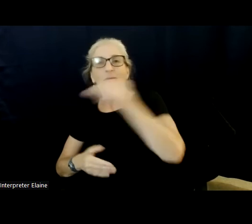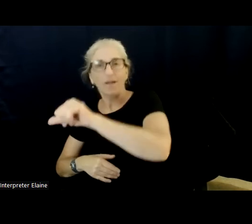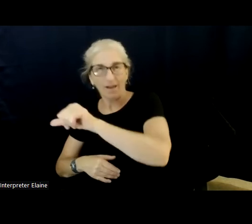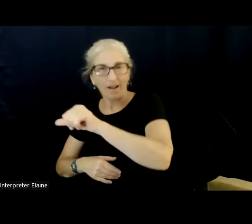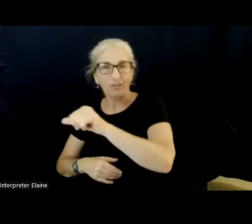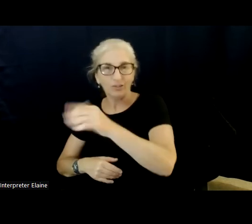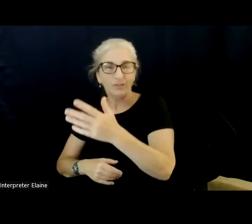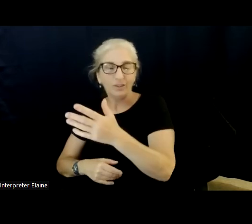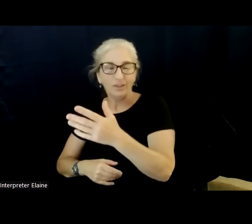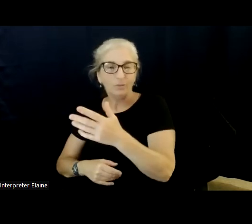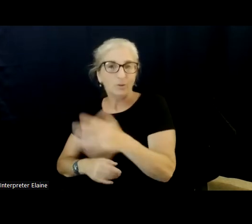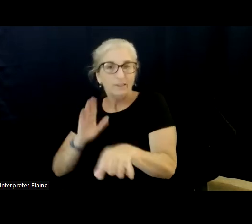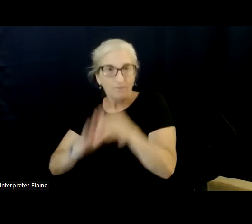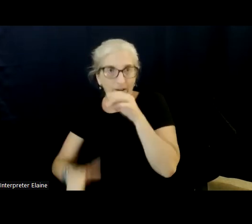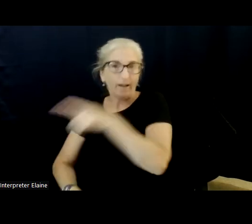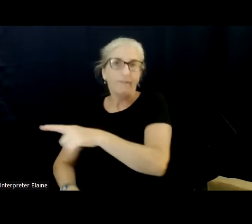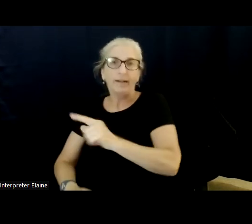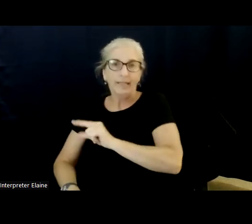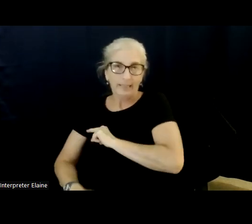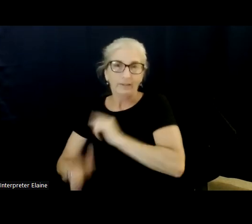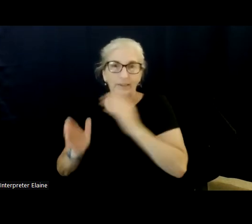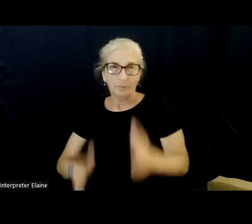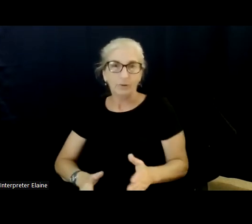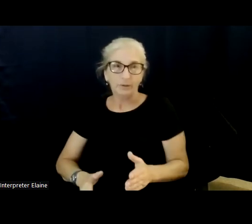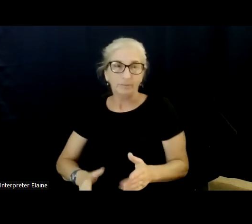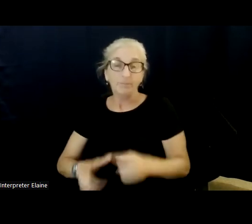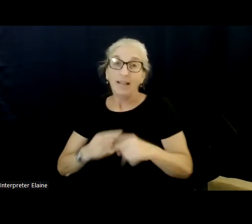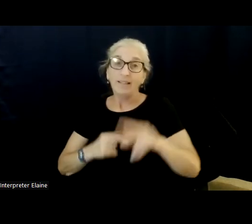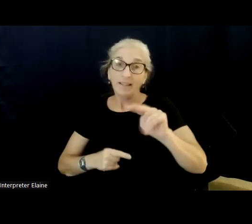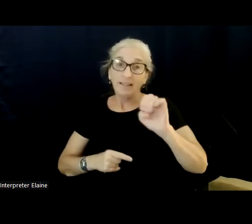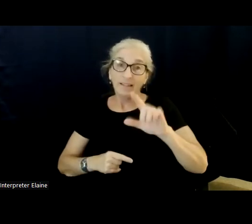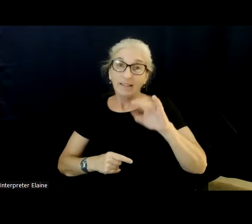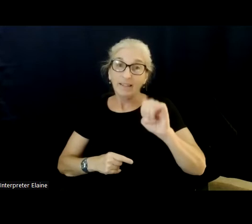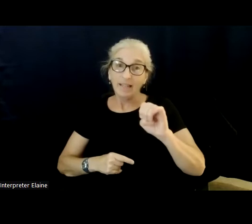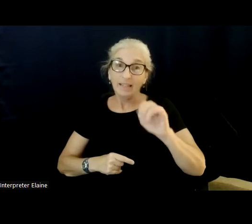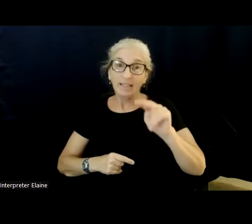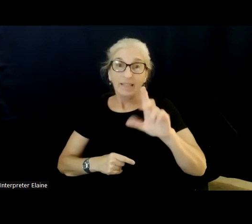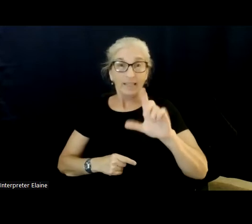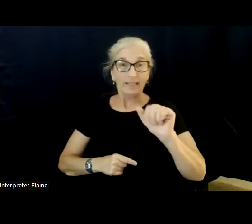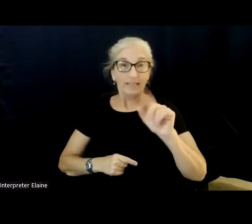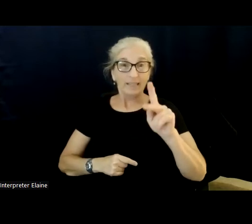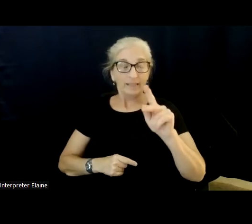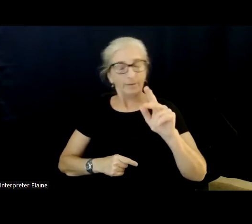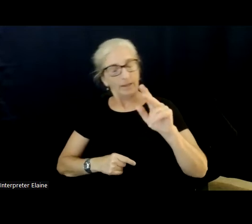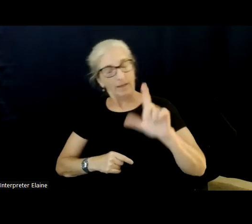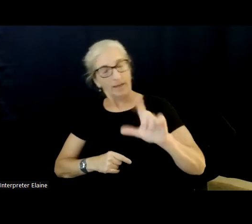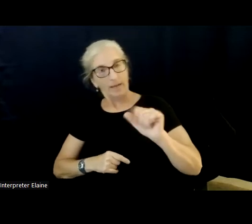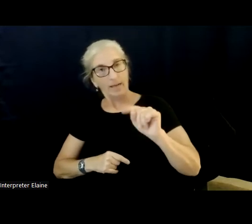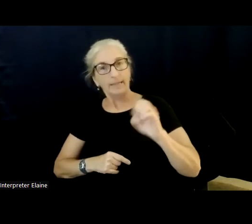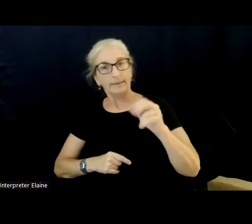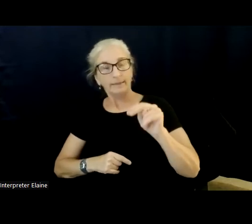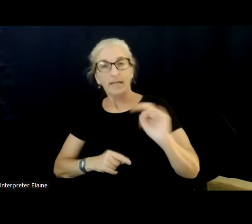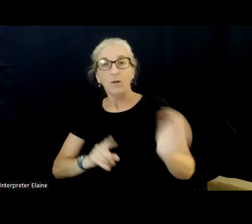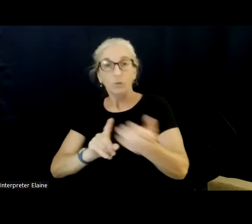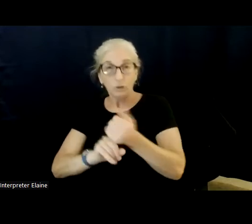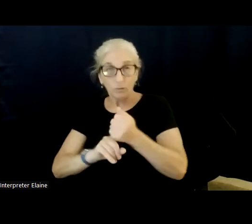the 19 year old young man with aspirators syndrome arrested on the courthouse steps in Stafford by a